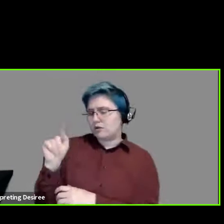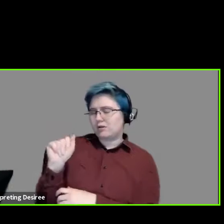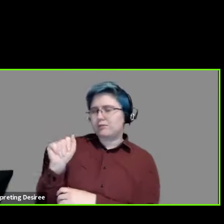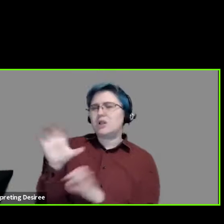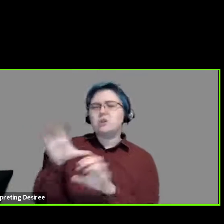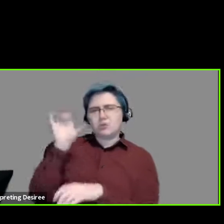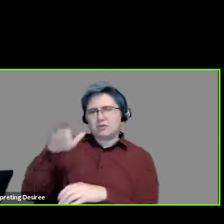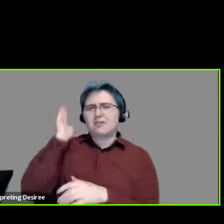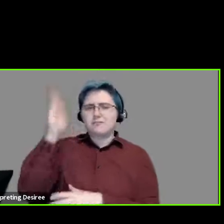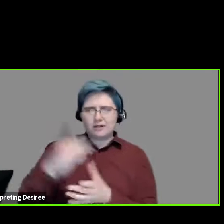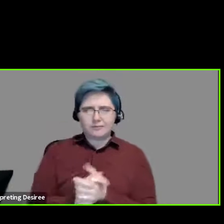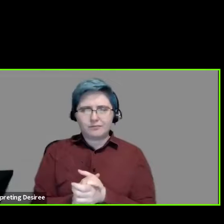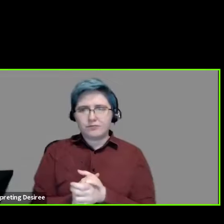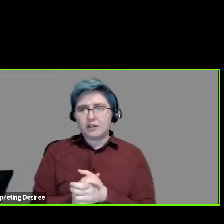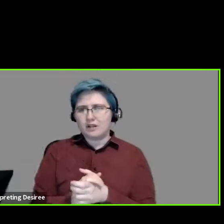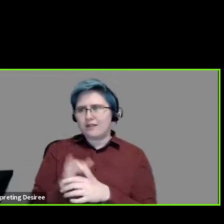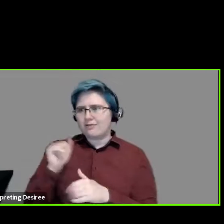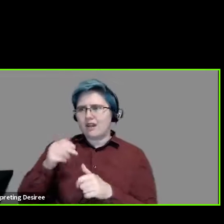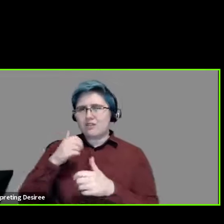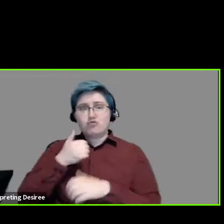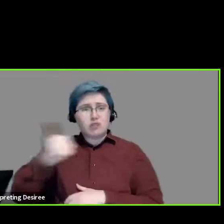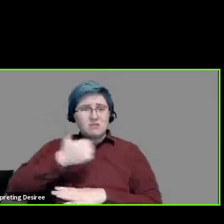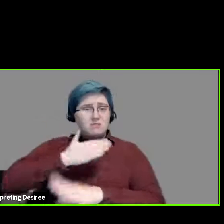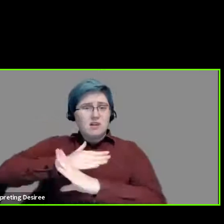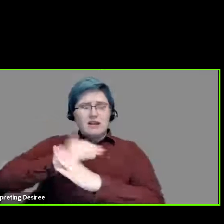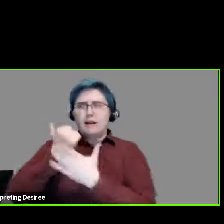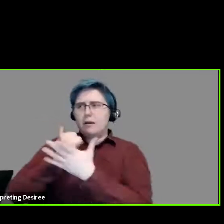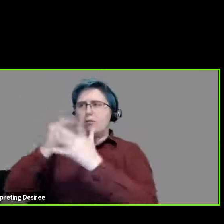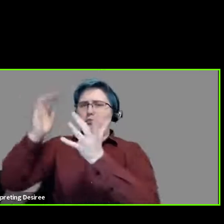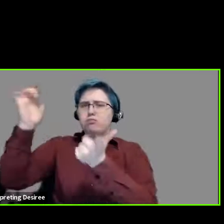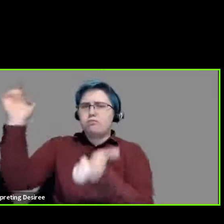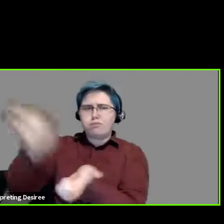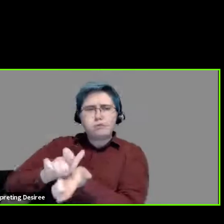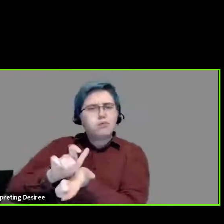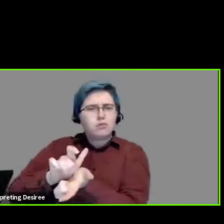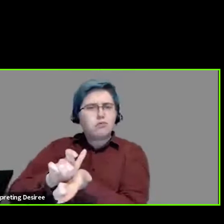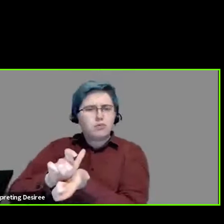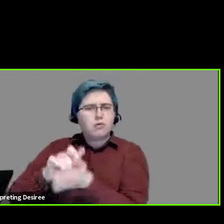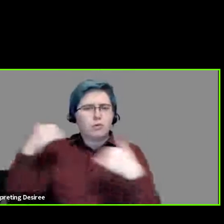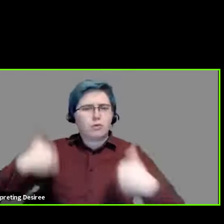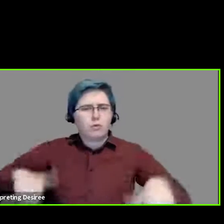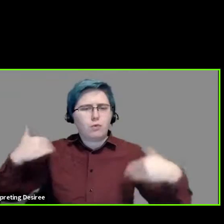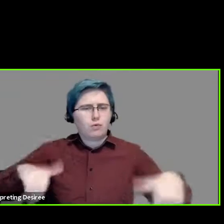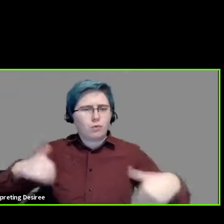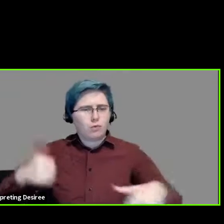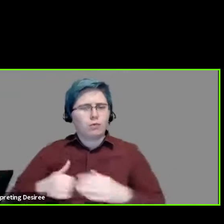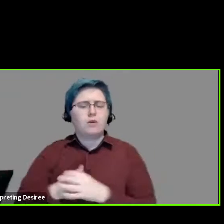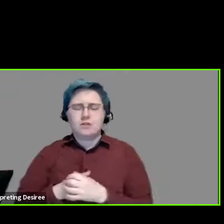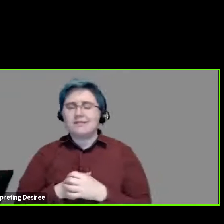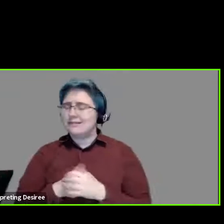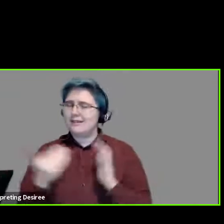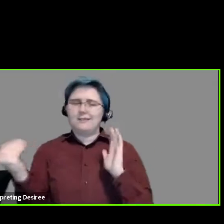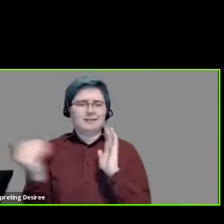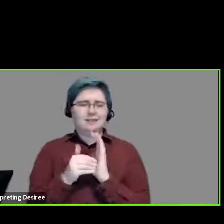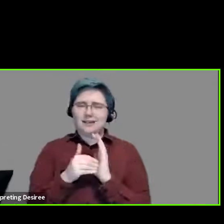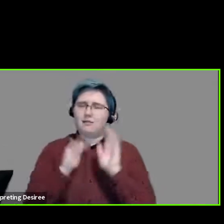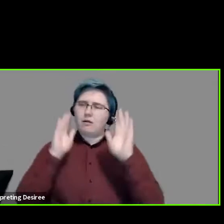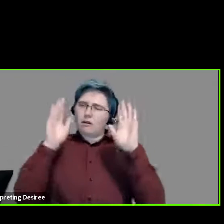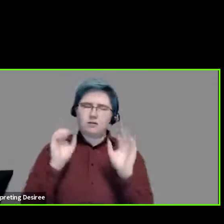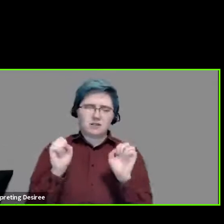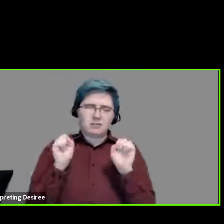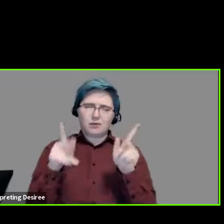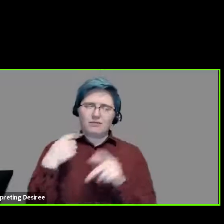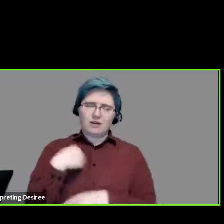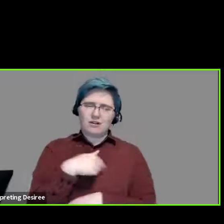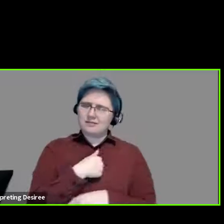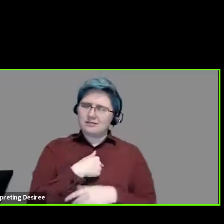that. It removes another barrier, or at least lessens it immensely. So, again, just another great opportunity for us